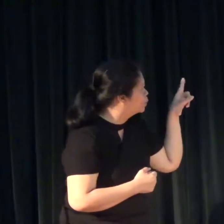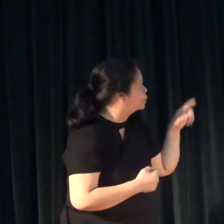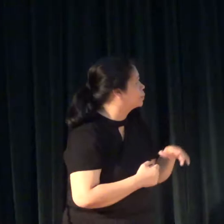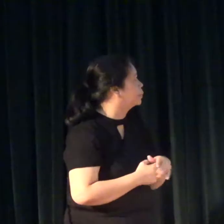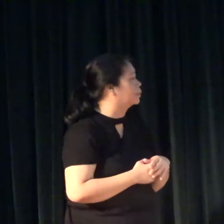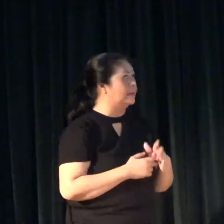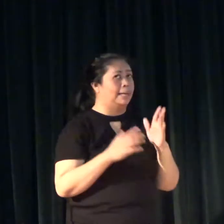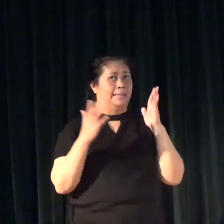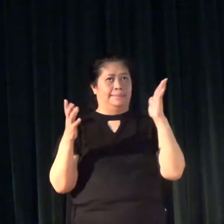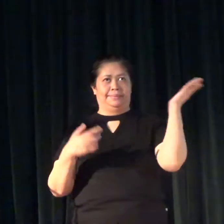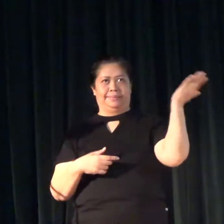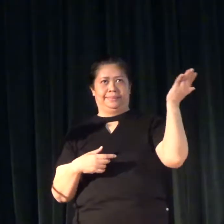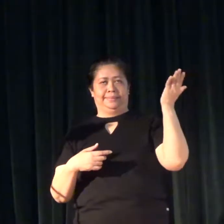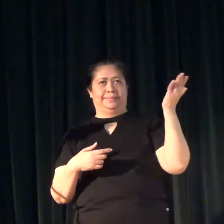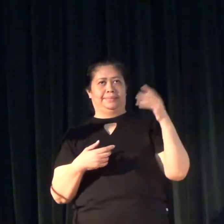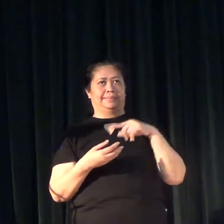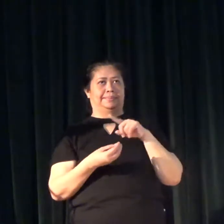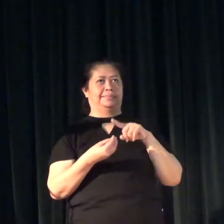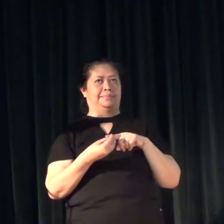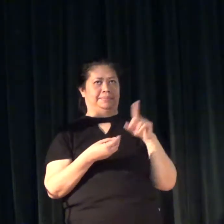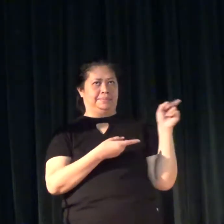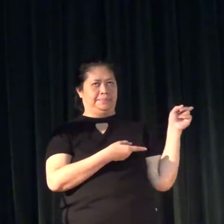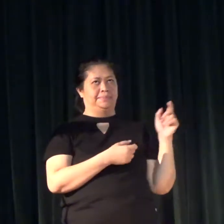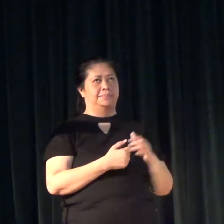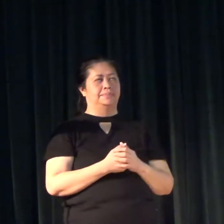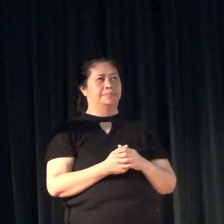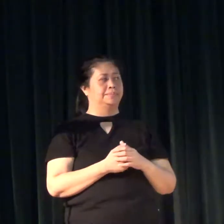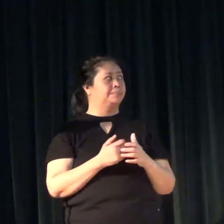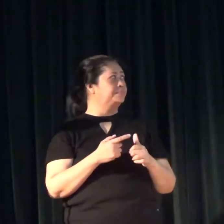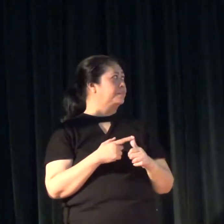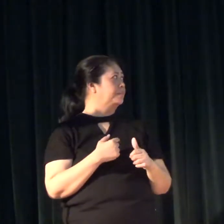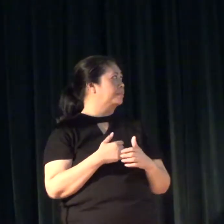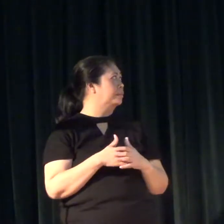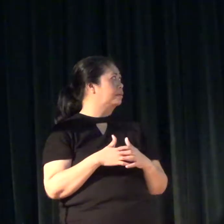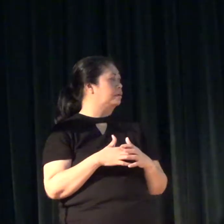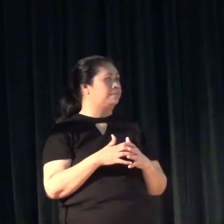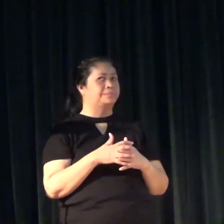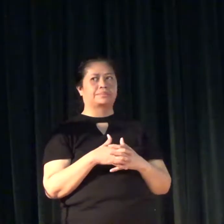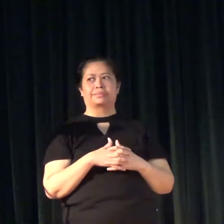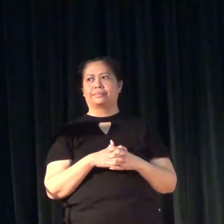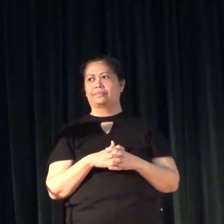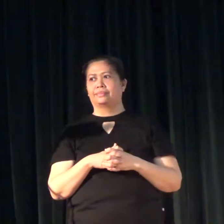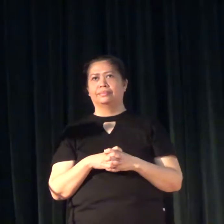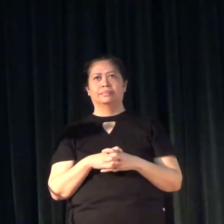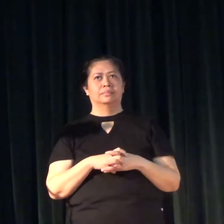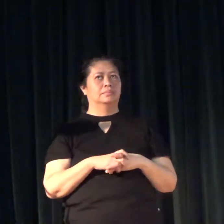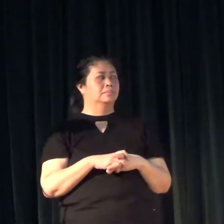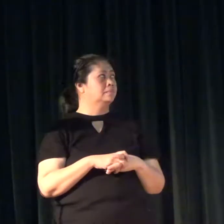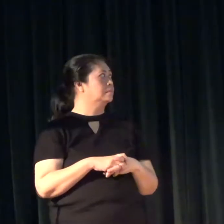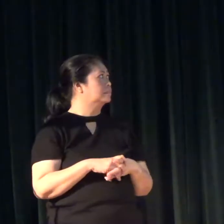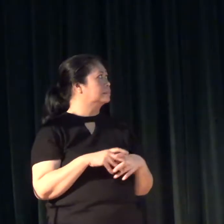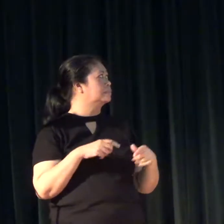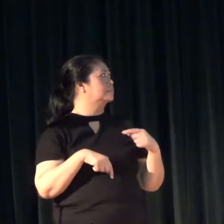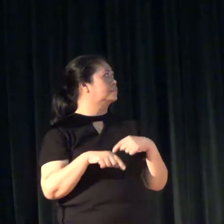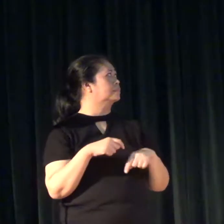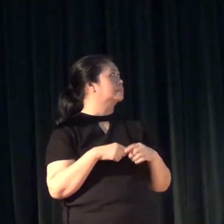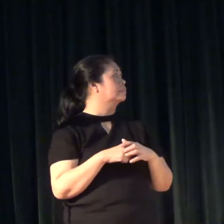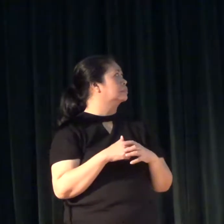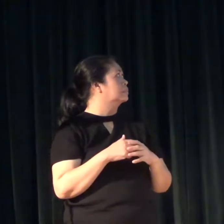Now let me talk about that first. Then we go back to the previous one.